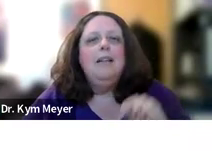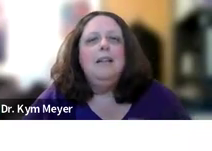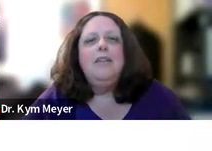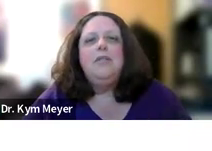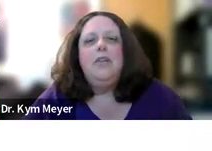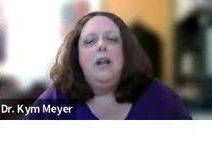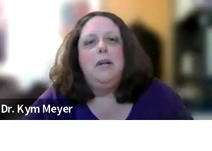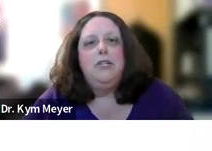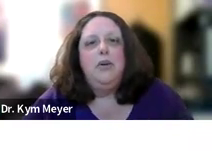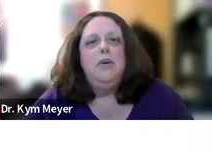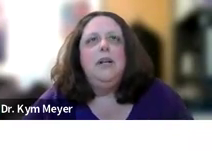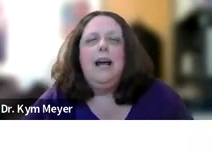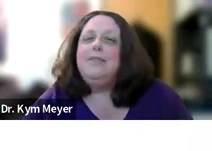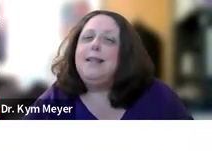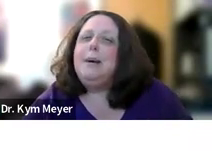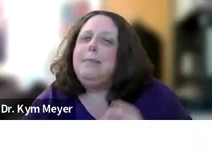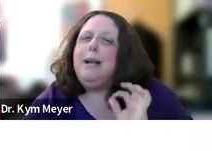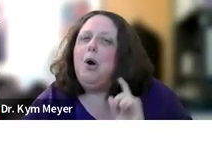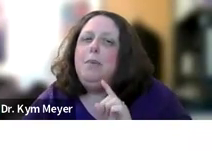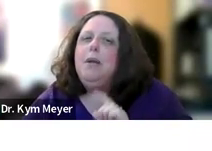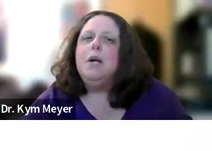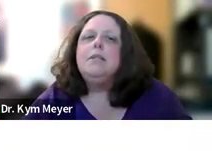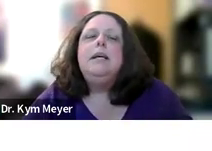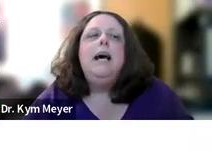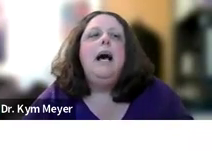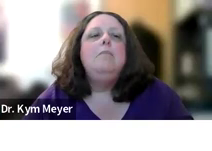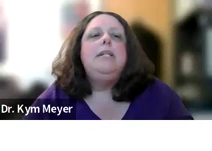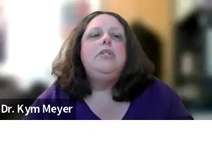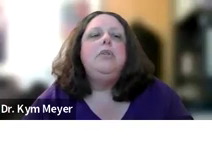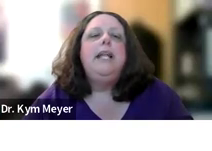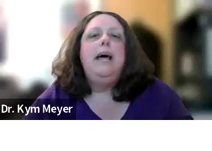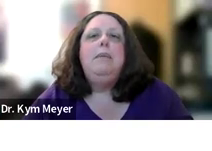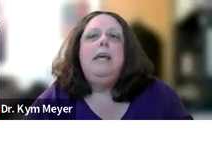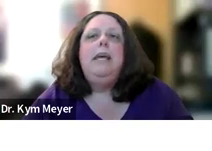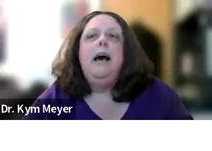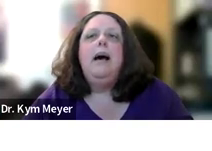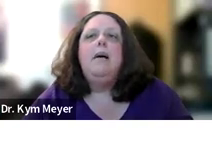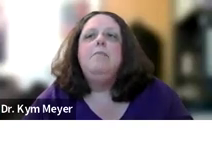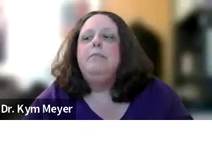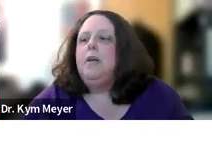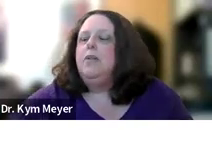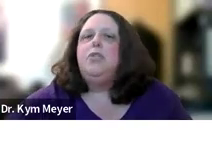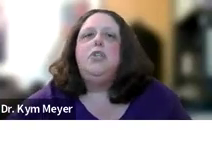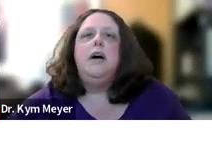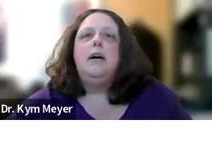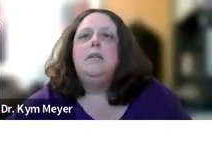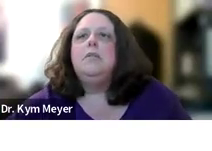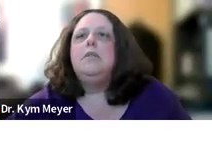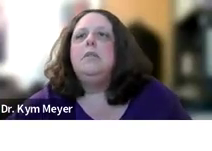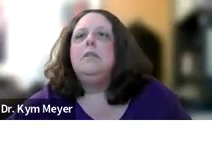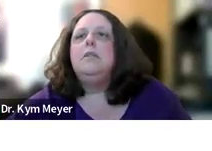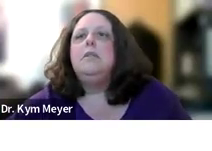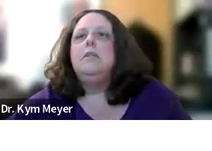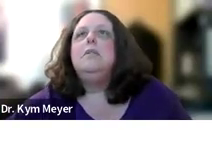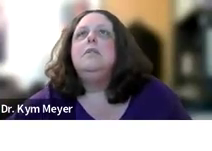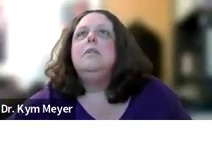lot of little videos here that I want to show you, and I've set them up and I'm hoping it works. So let me just,